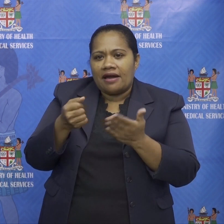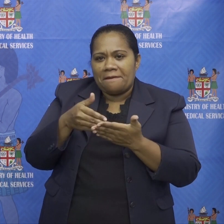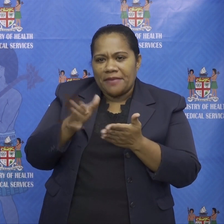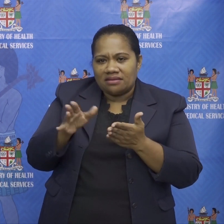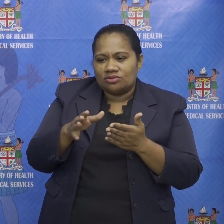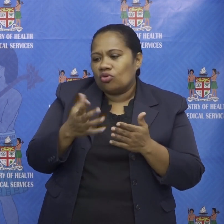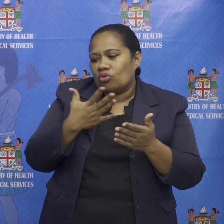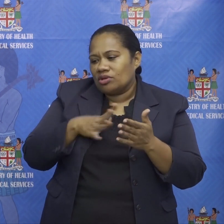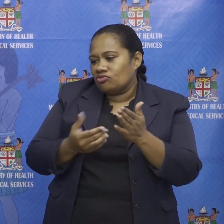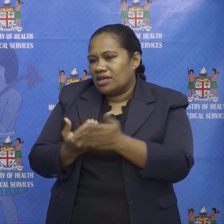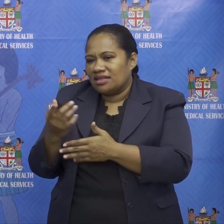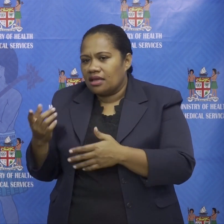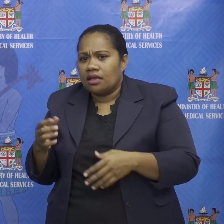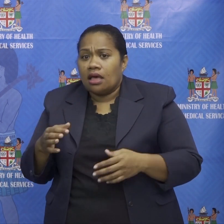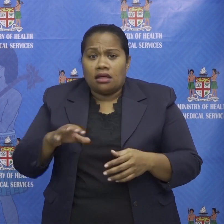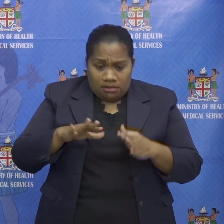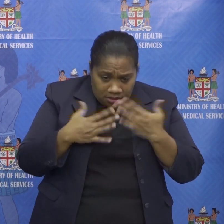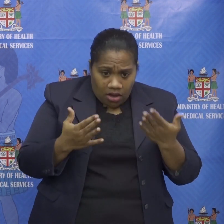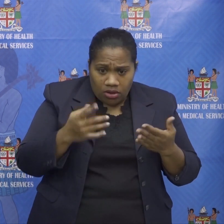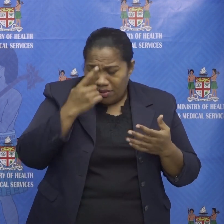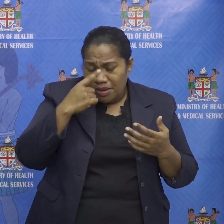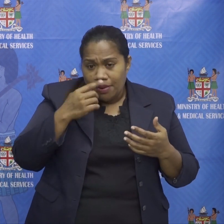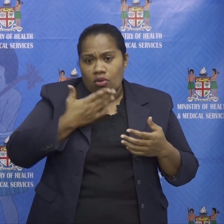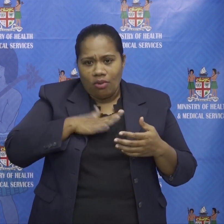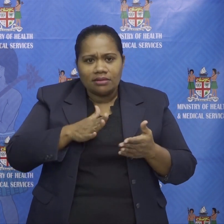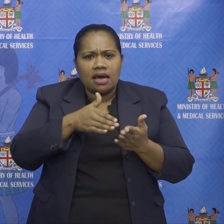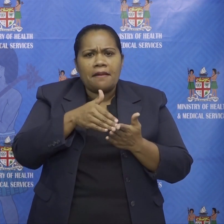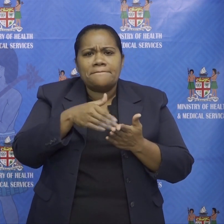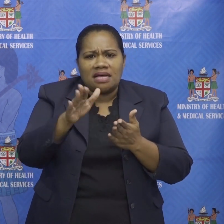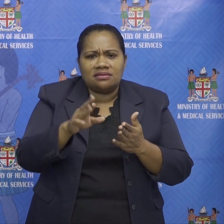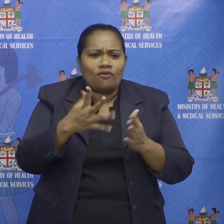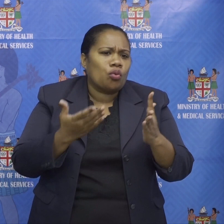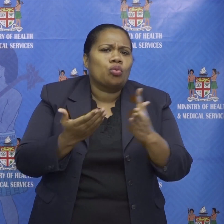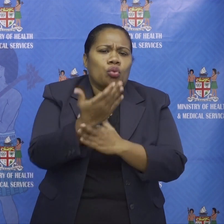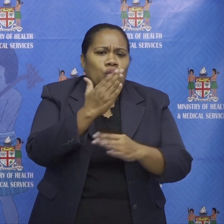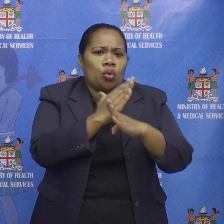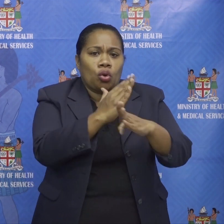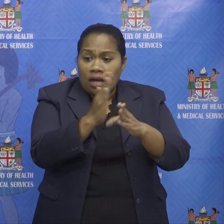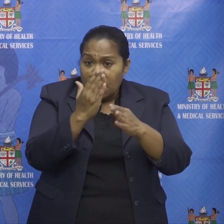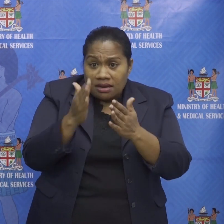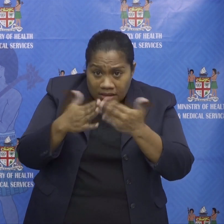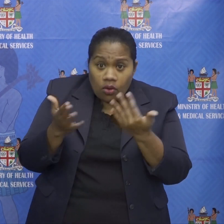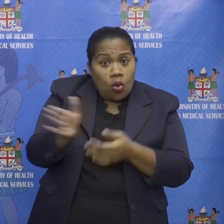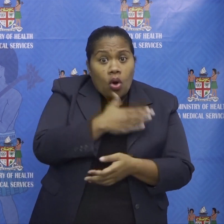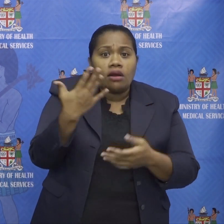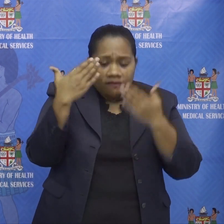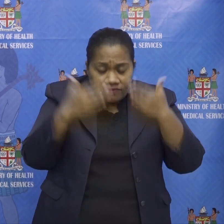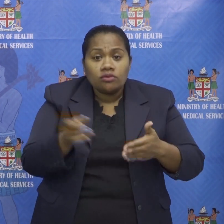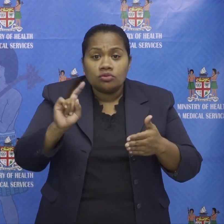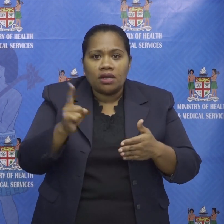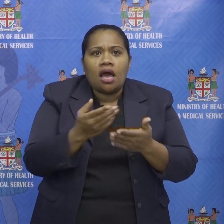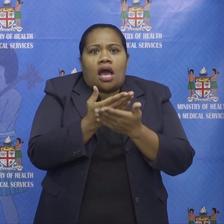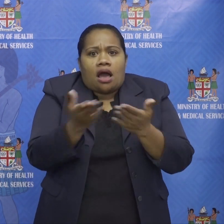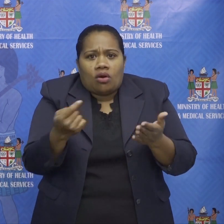no everybody finds a way of finding a pass now the focus for everybody's how do i get a pass how do i get a pass they forget the